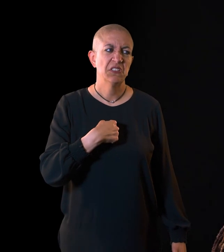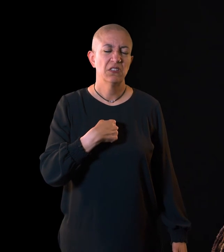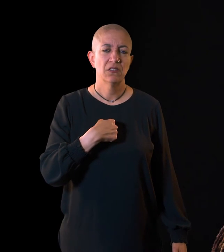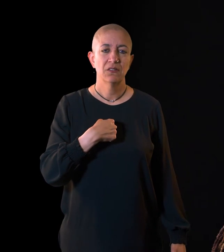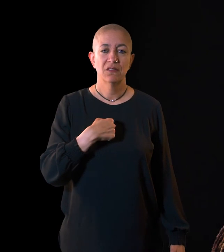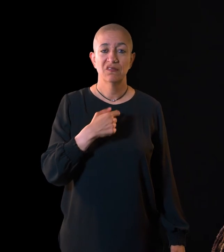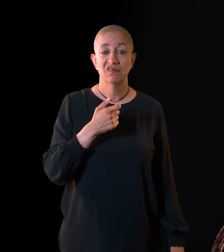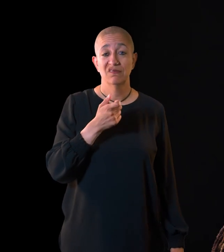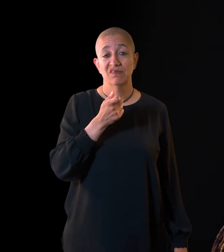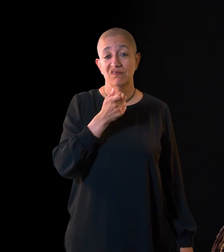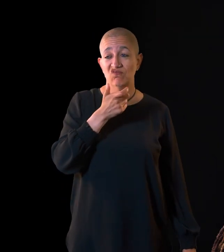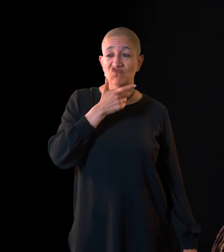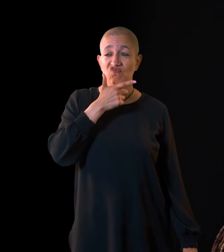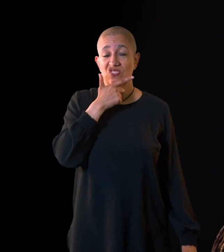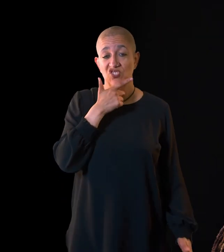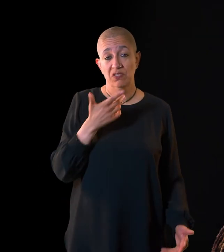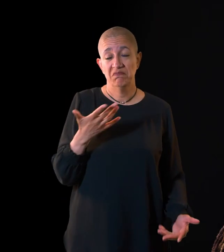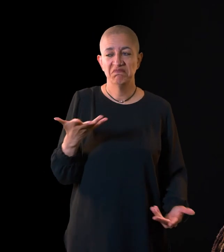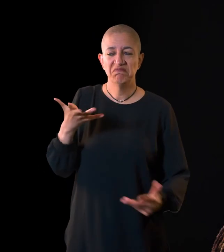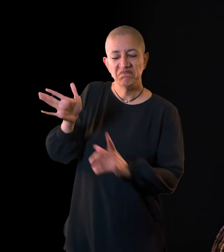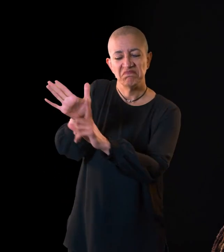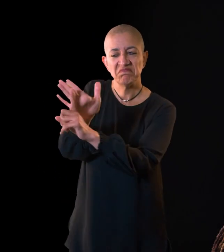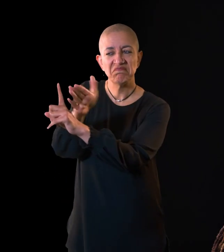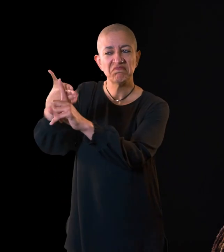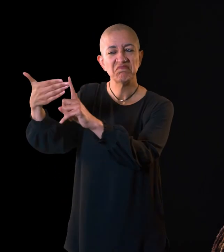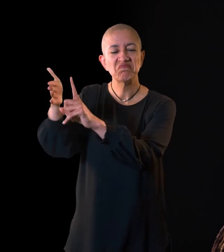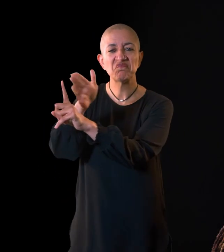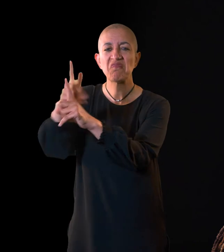Richard still manages to convince Elizabeth to let him marry her daughter.